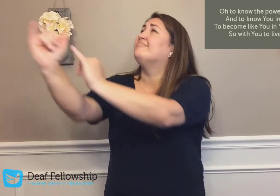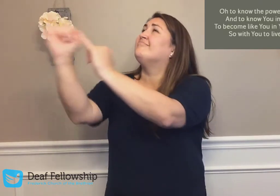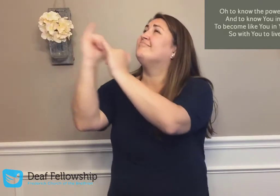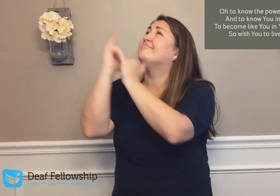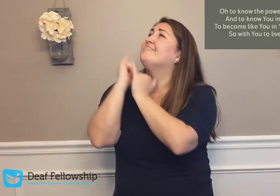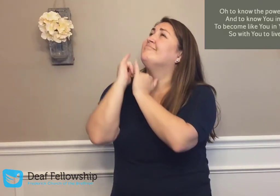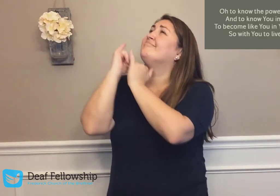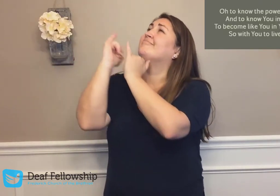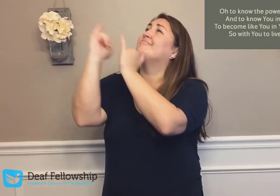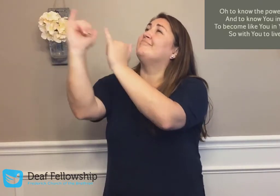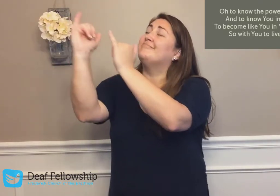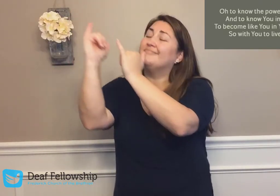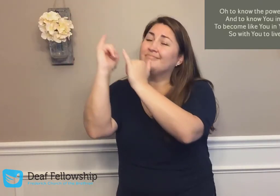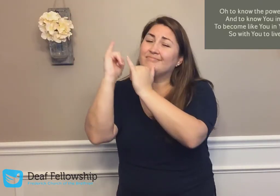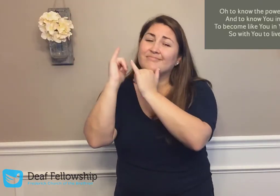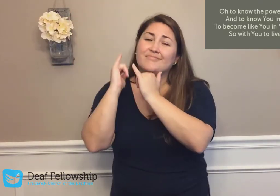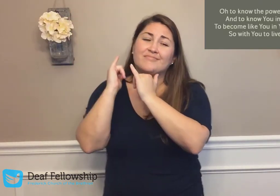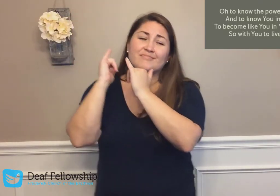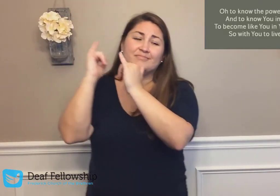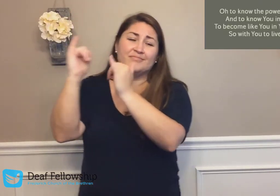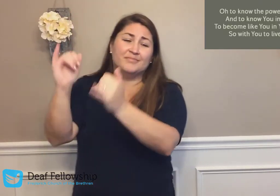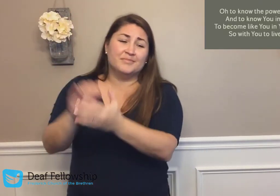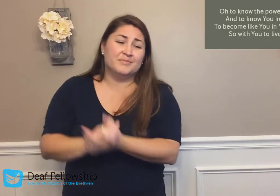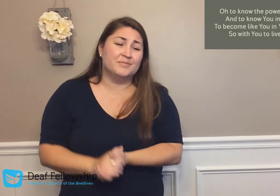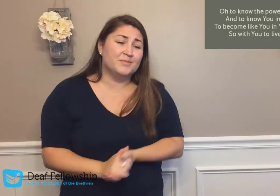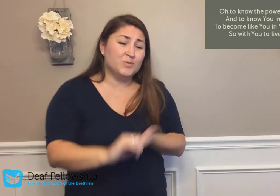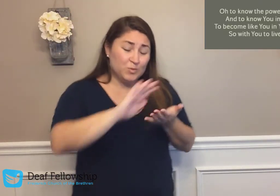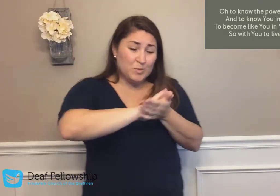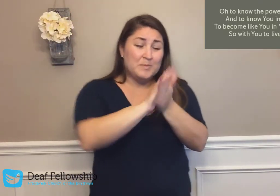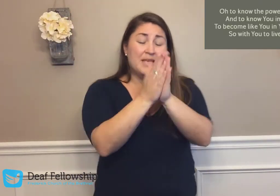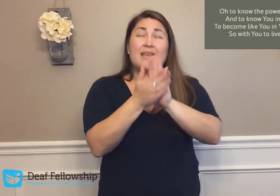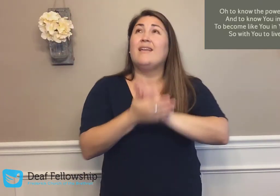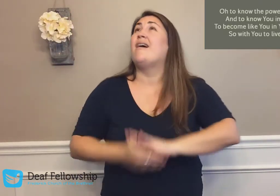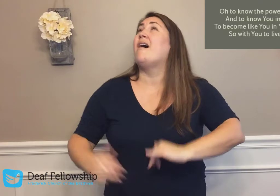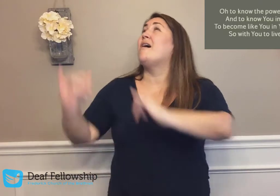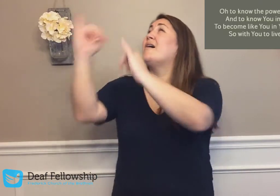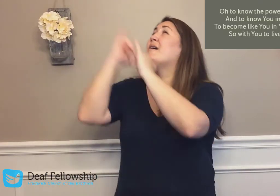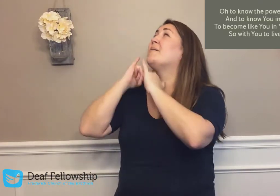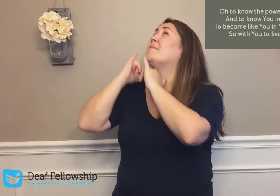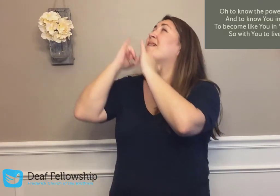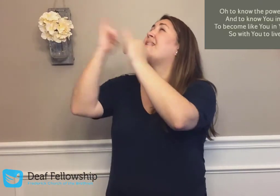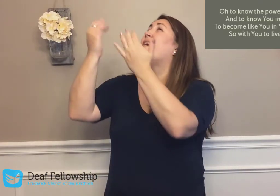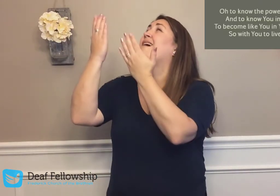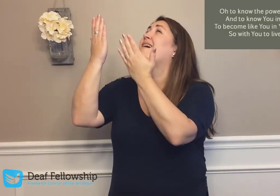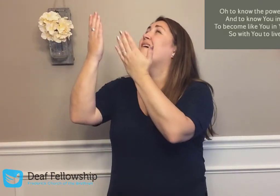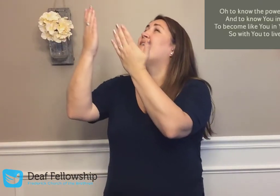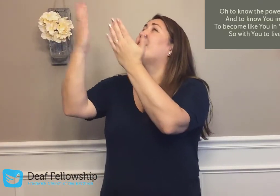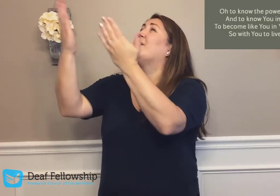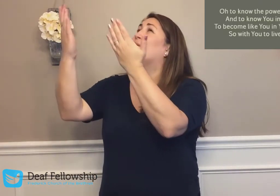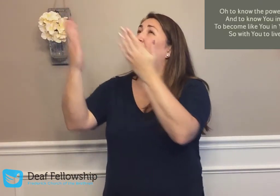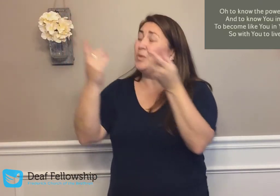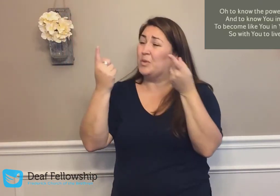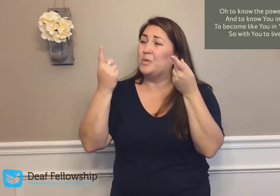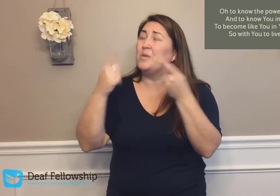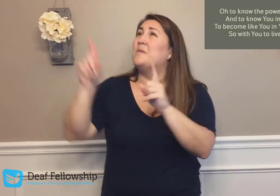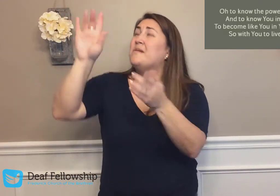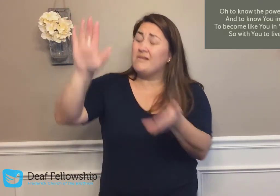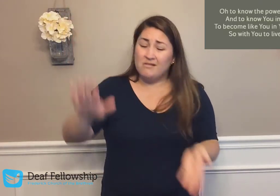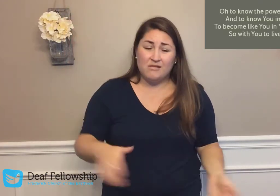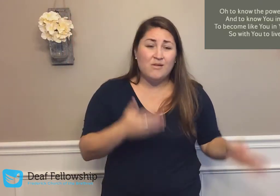suffering To become like You, in